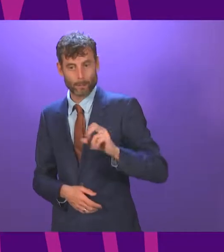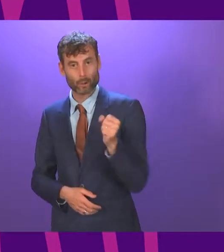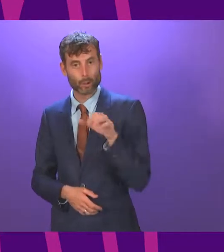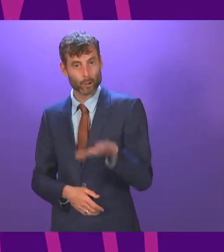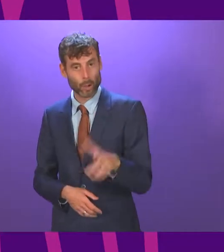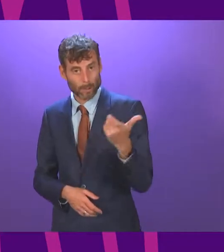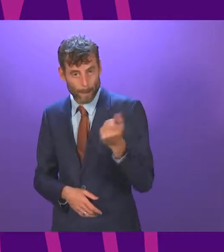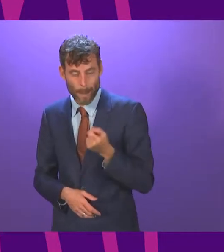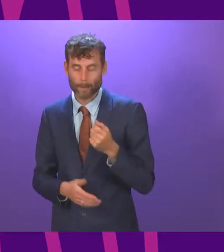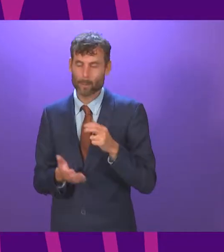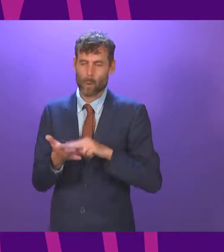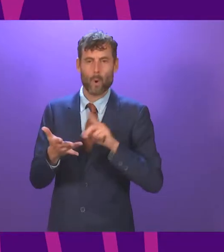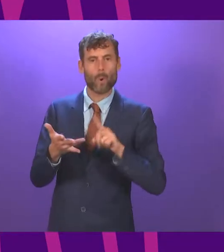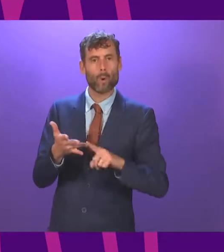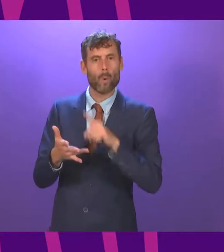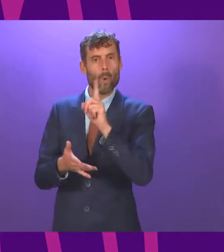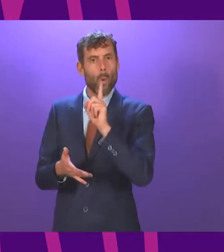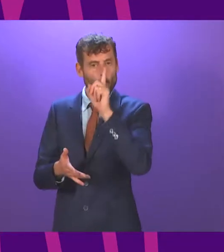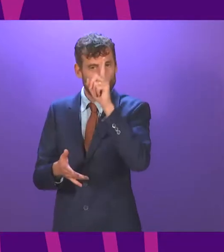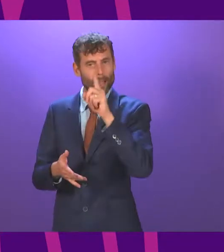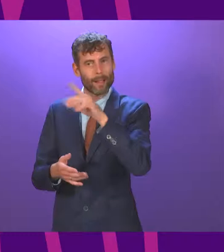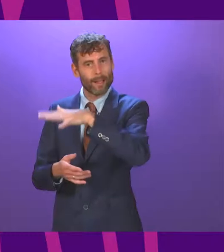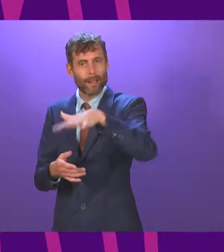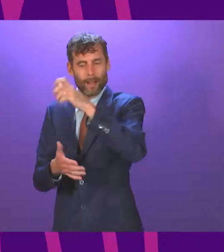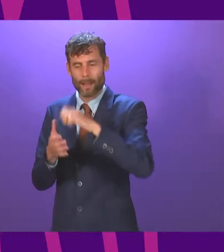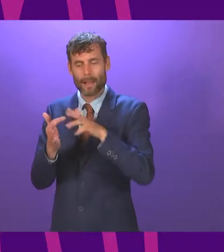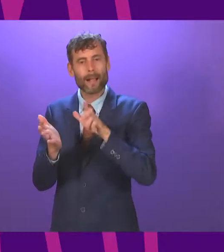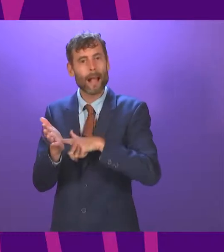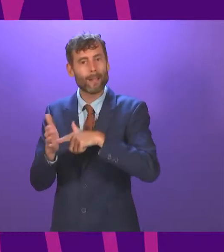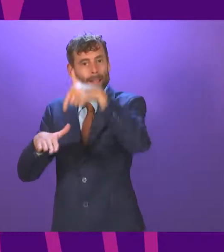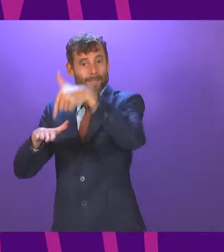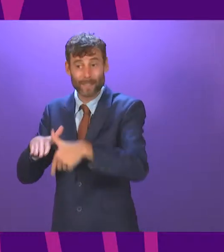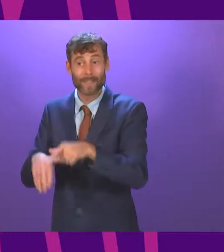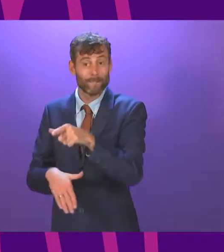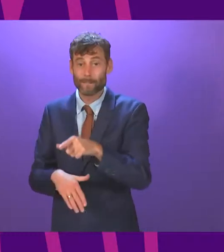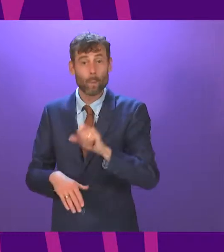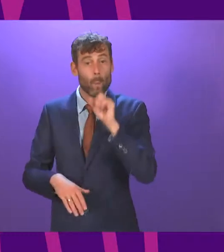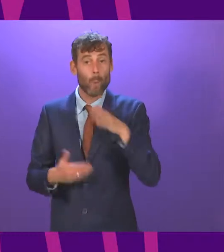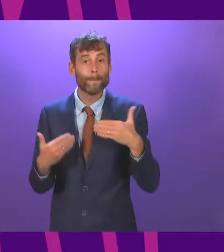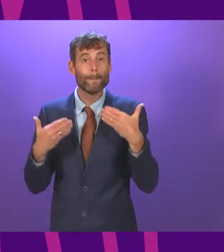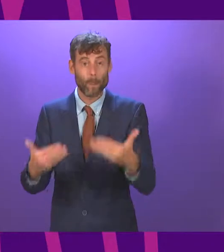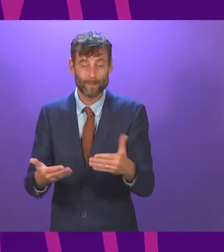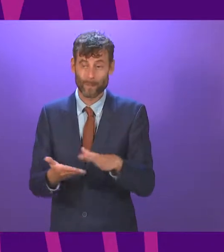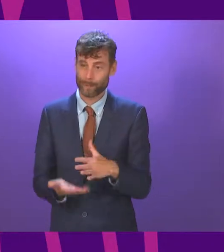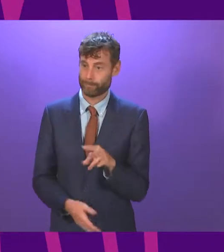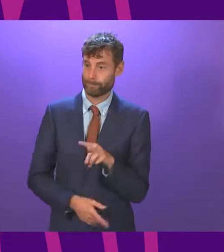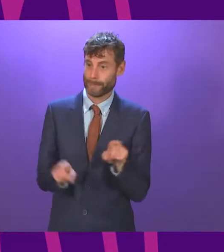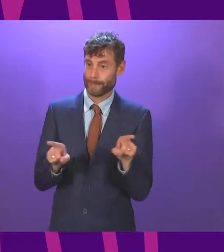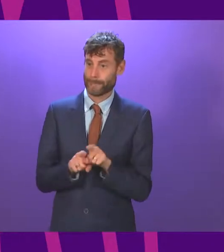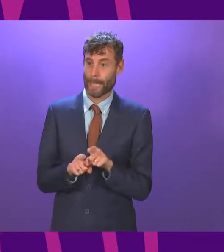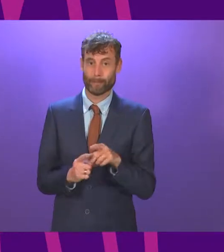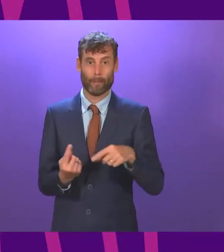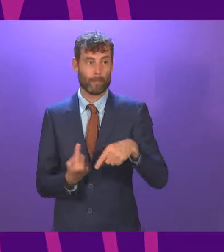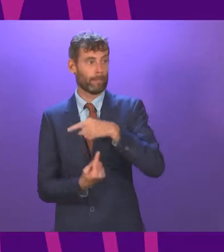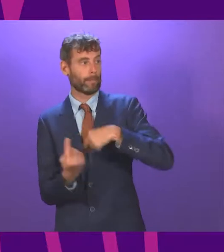saying no to the Campbell oil fields are not made, then we will be back here again in 2026. Finally, Presiding Officer,